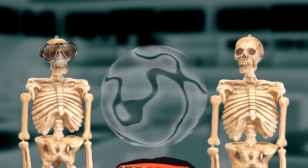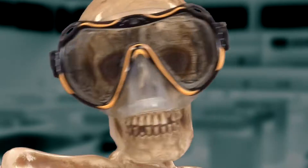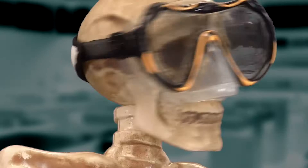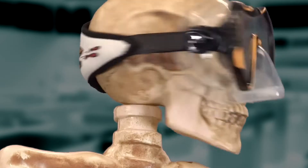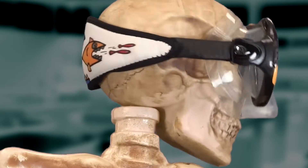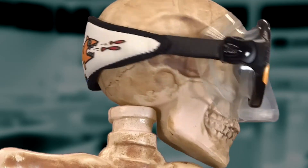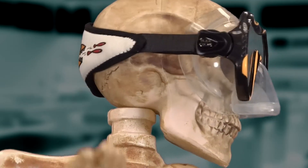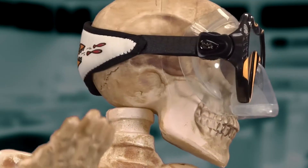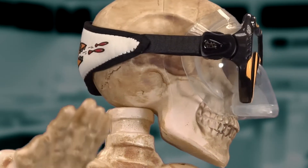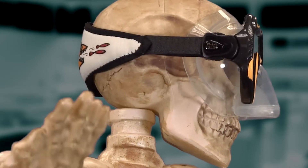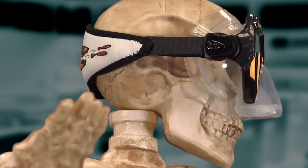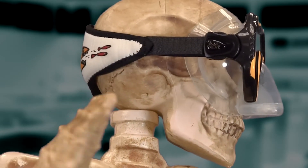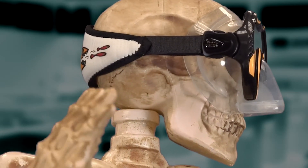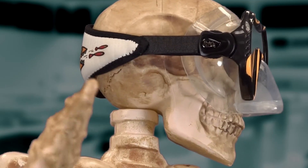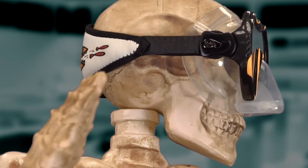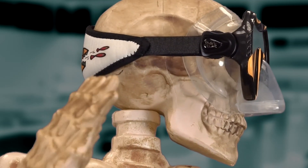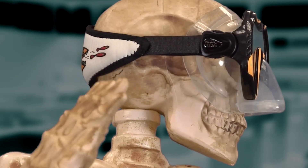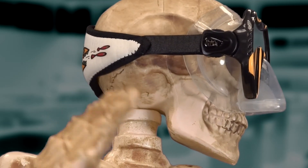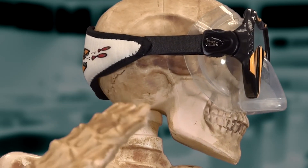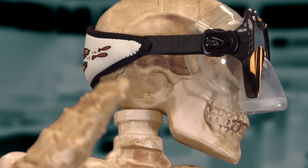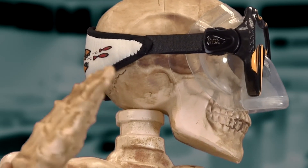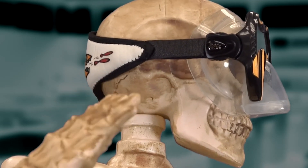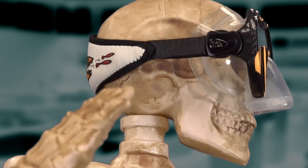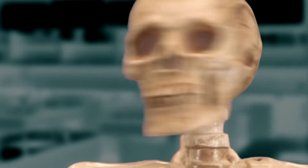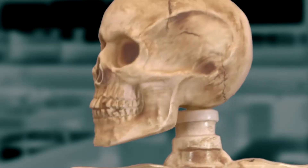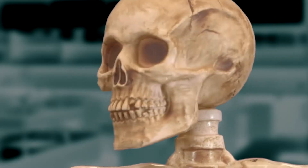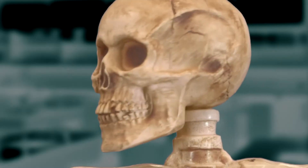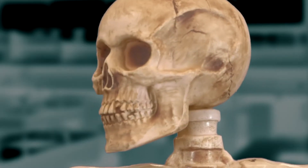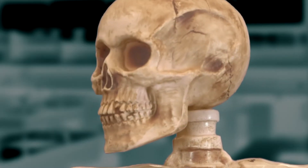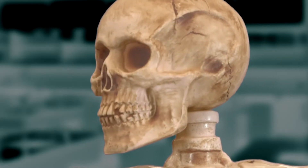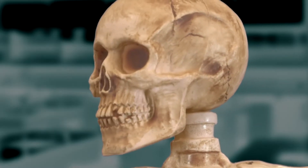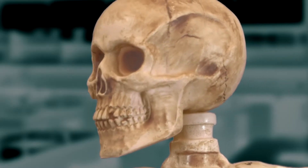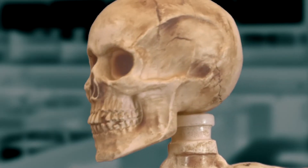Uh, uh, hi. Austin!